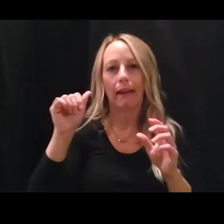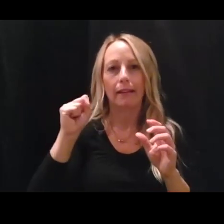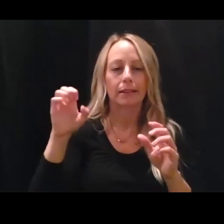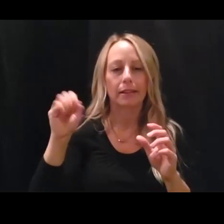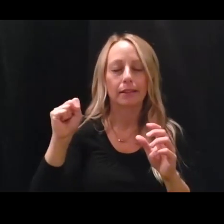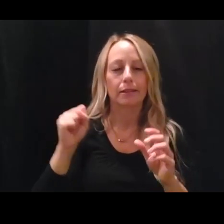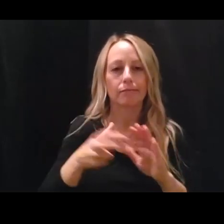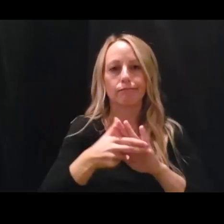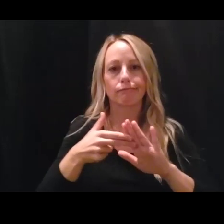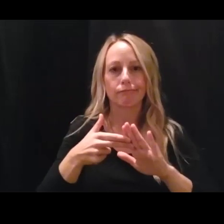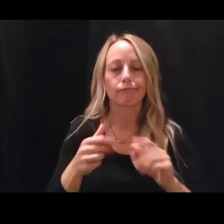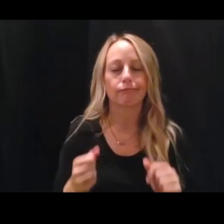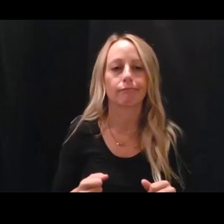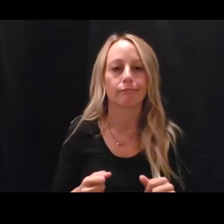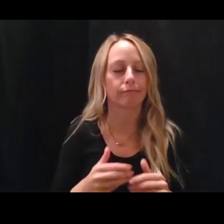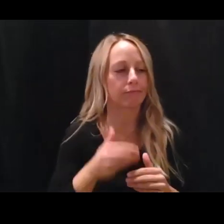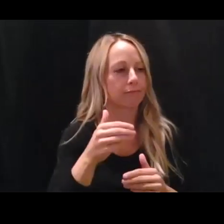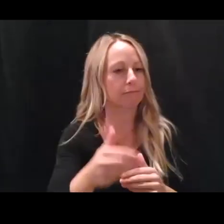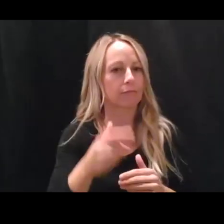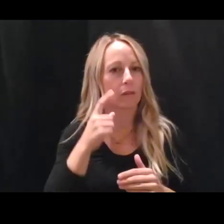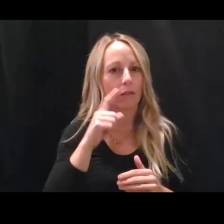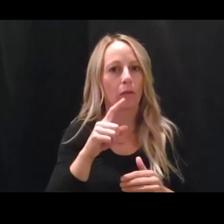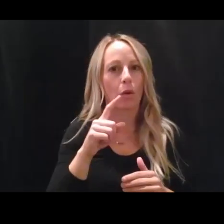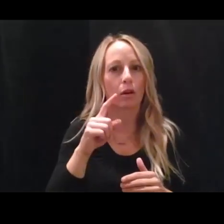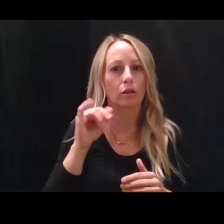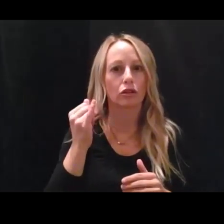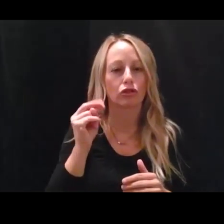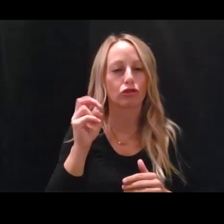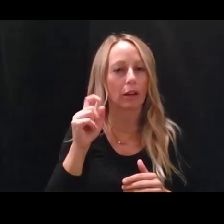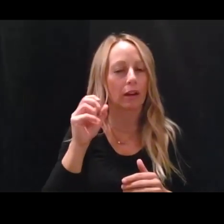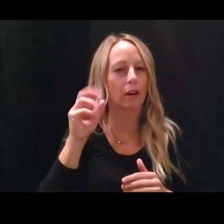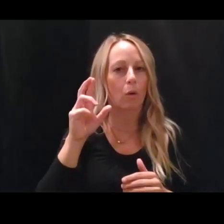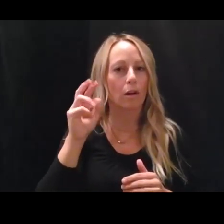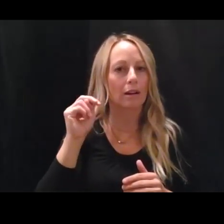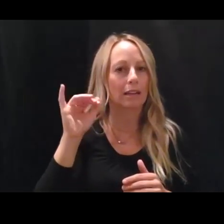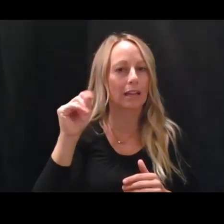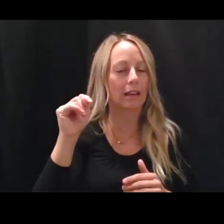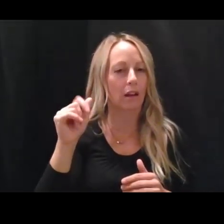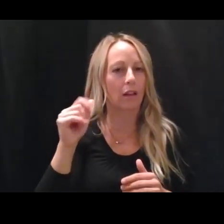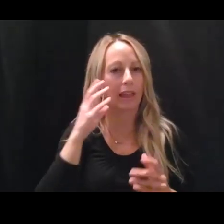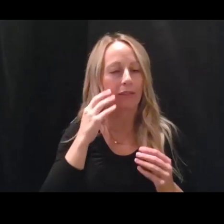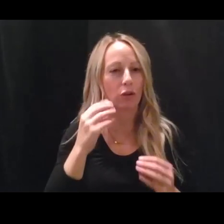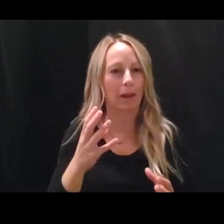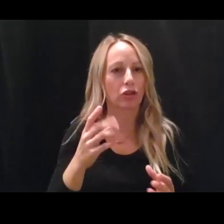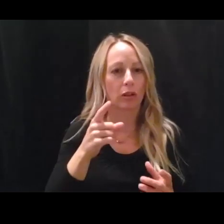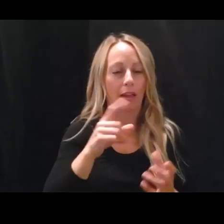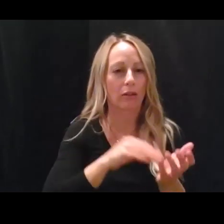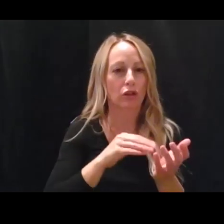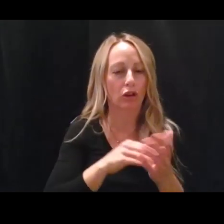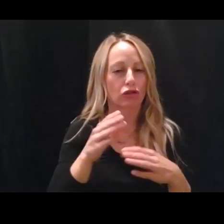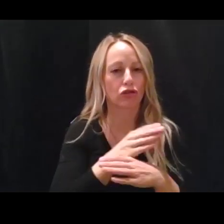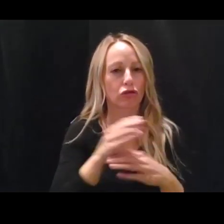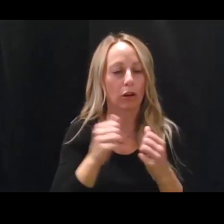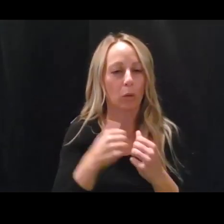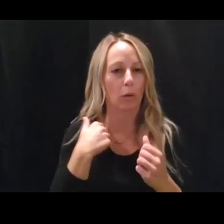Next question would be for Rock Island County. either Janet or Anita, um, the information that Dr. Kat shared is based on the data that